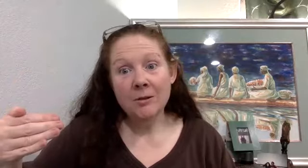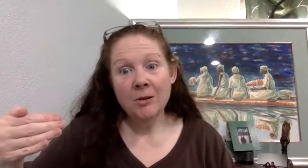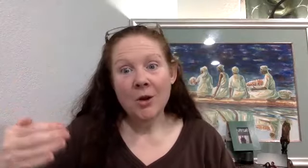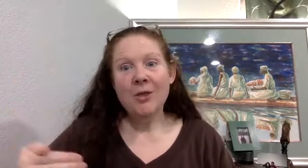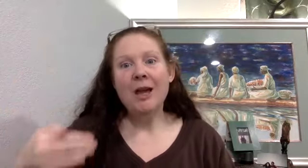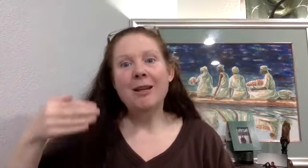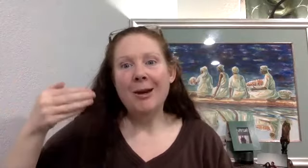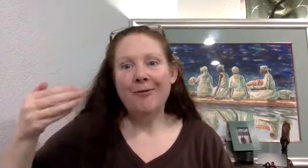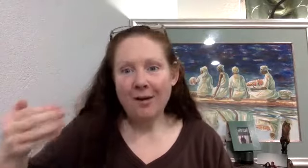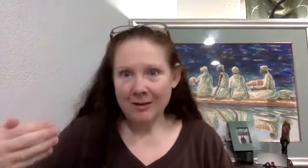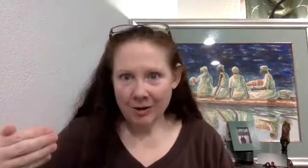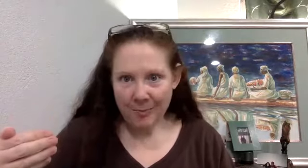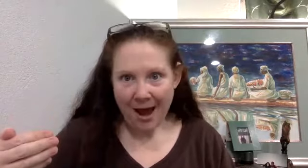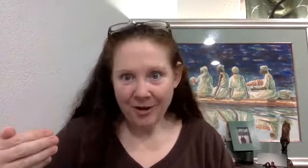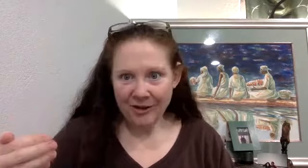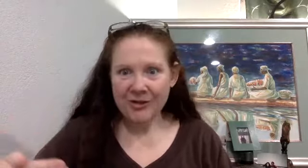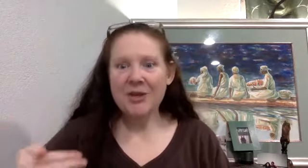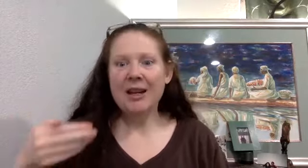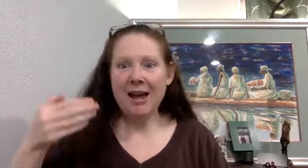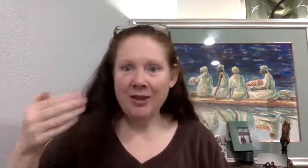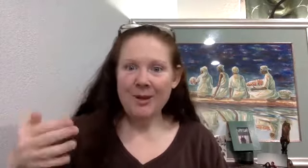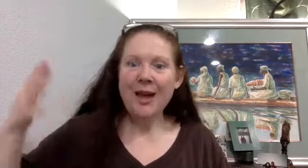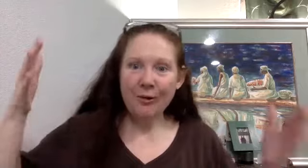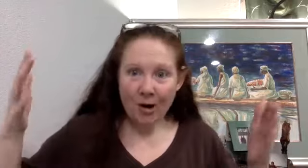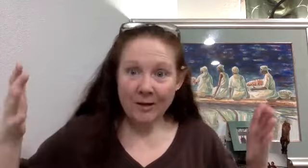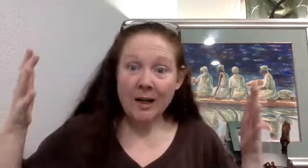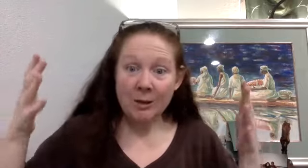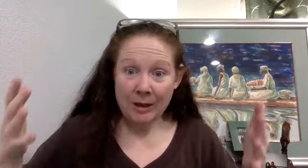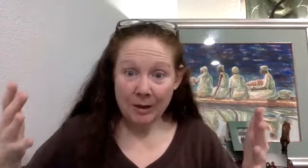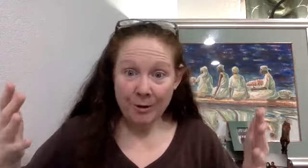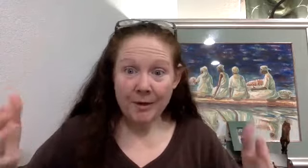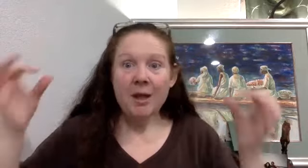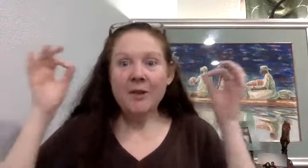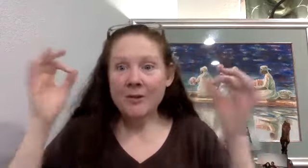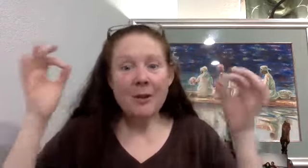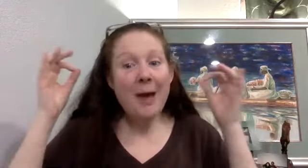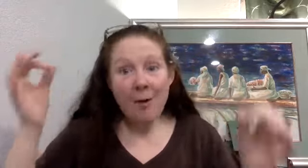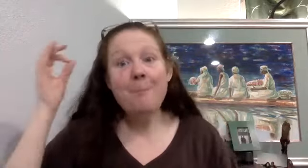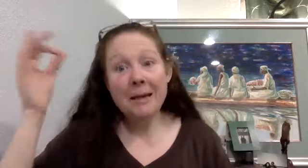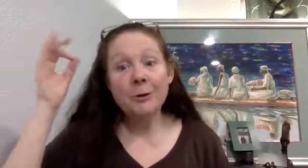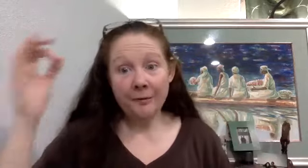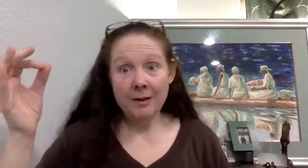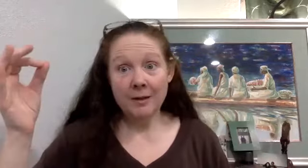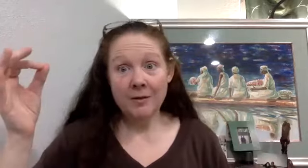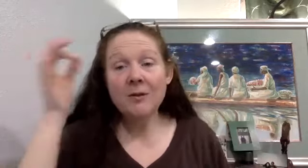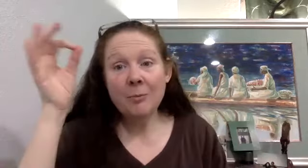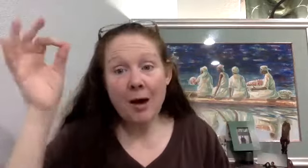then they fall into the patterns that got them in that chronic state to begin with. This is about mental fitness. This is about